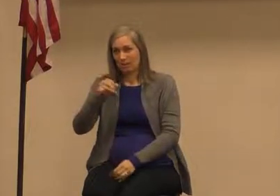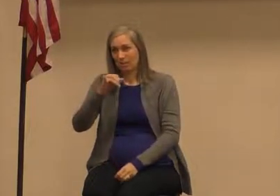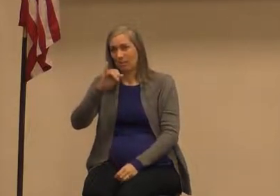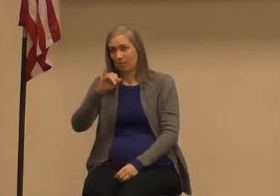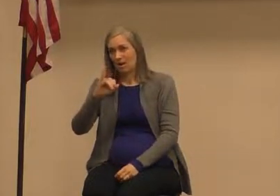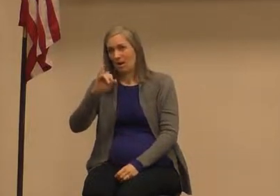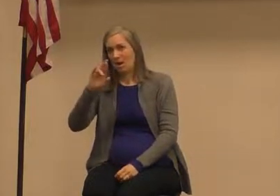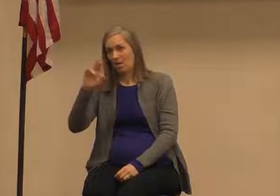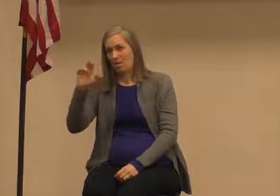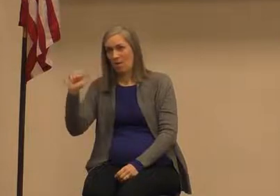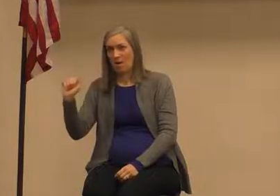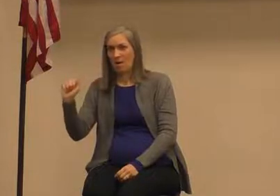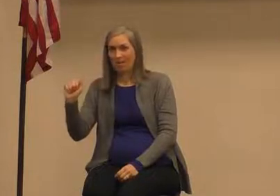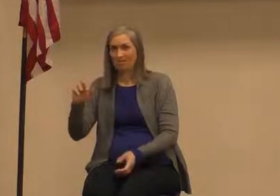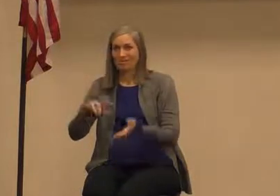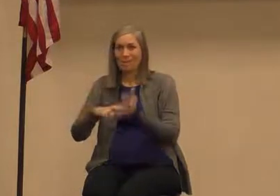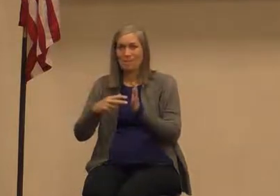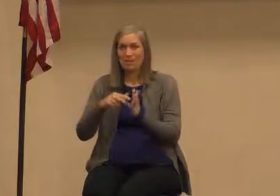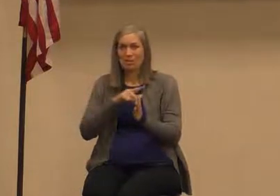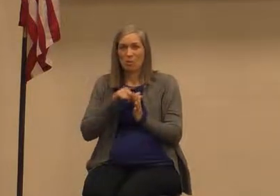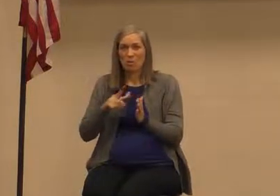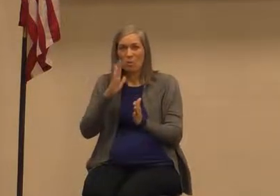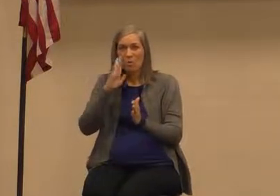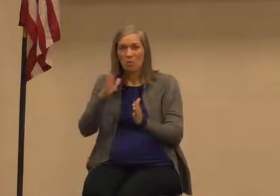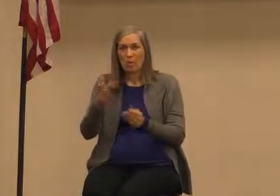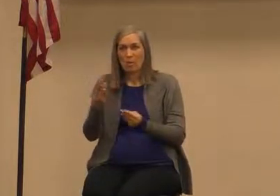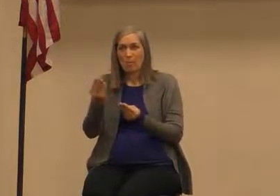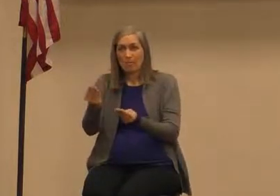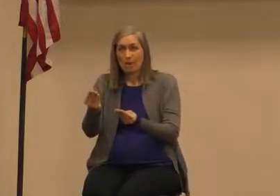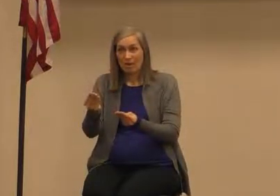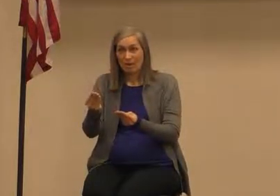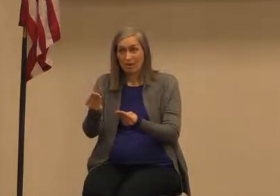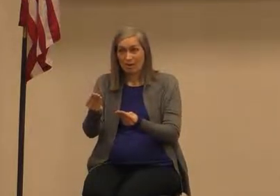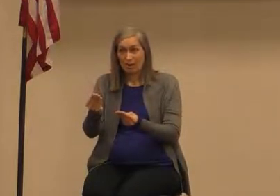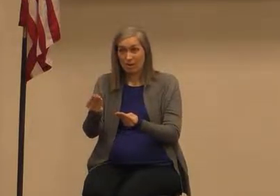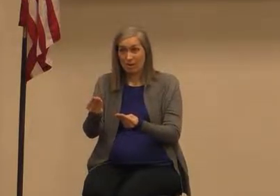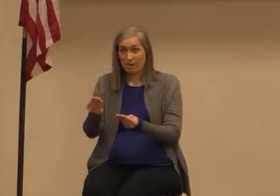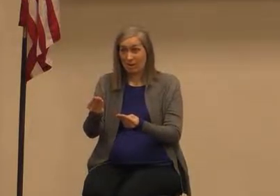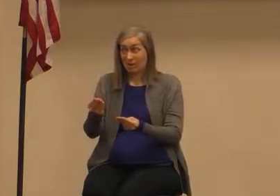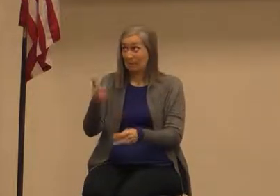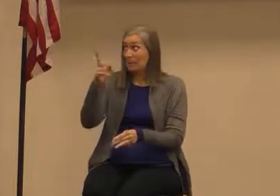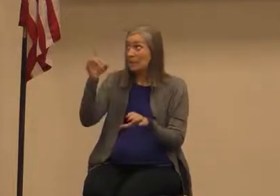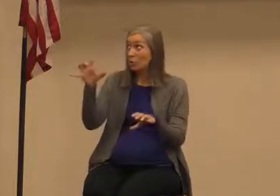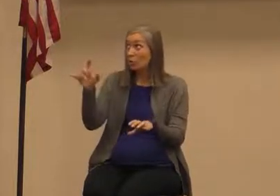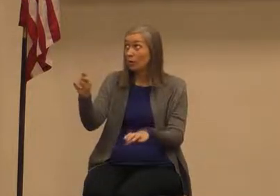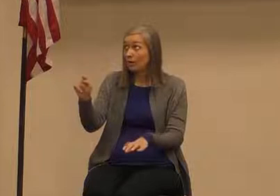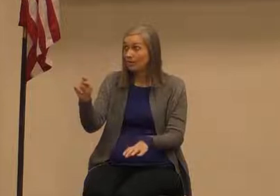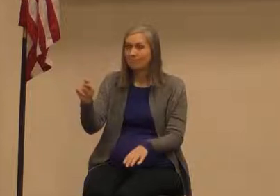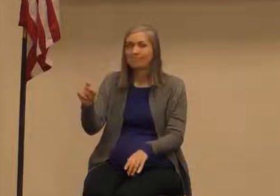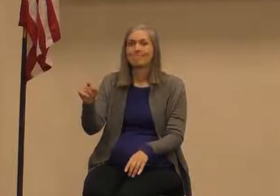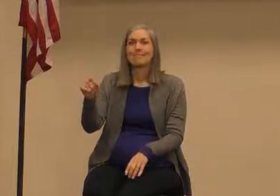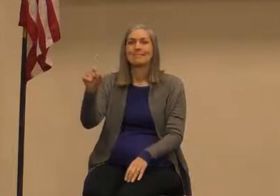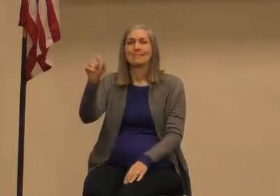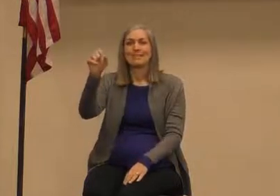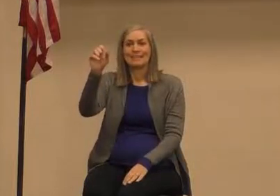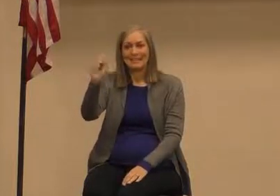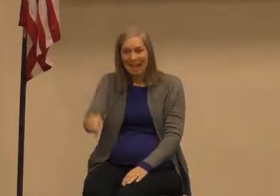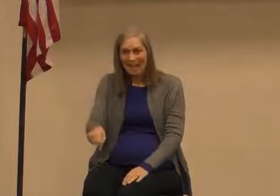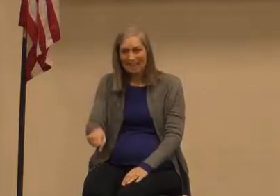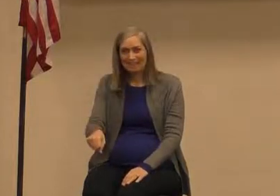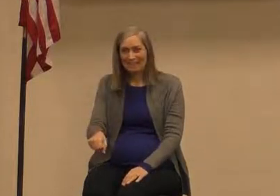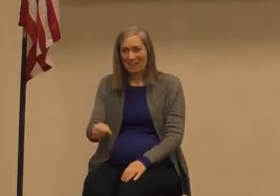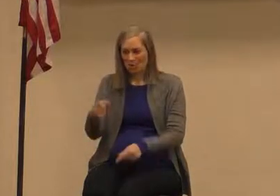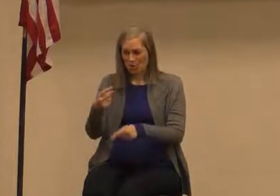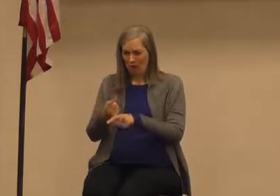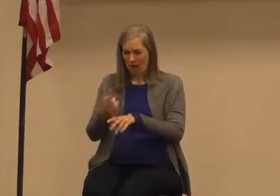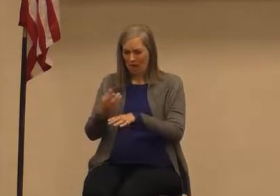the Lord will provide and did the Lord provide yeah right before he would slay him oh almost fell right before he would